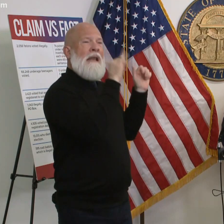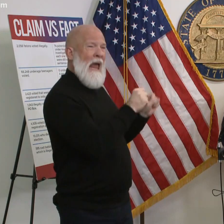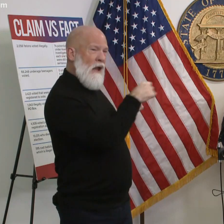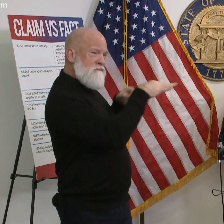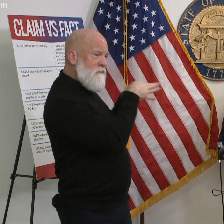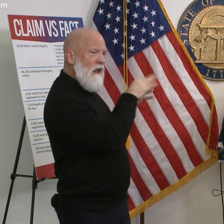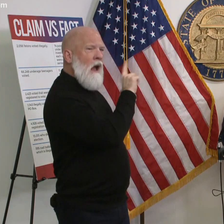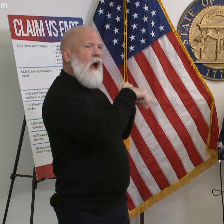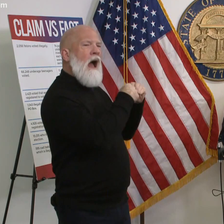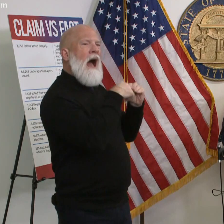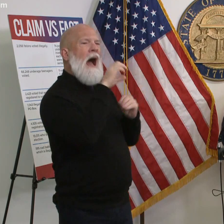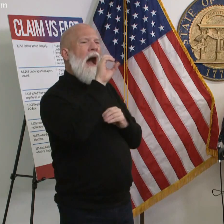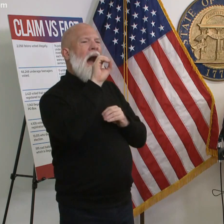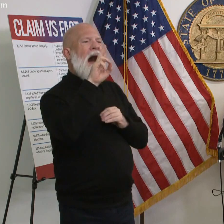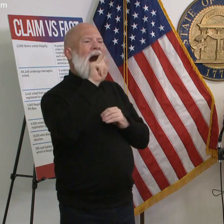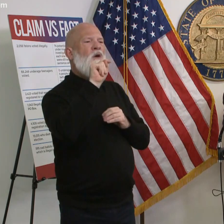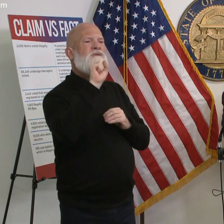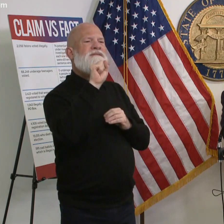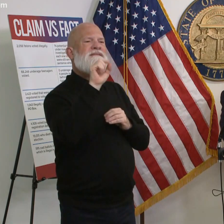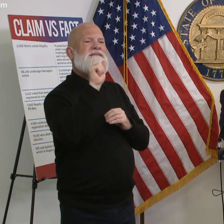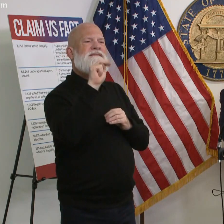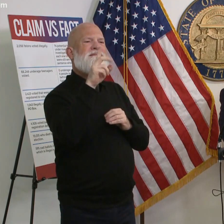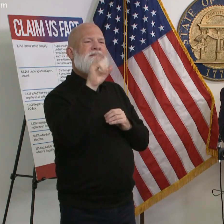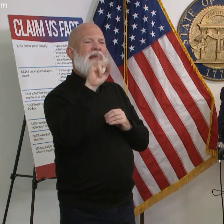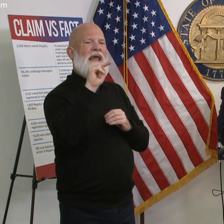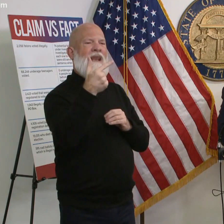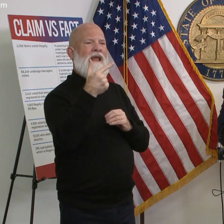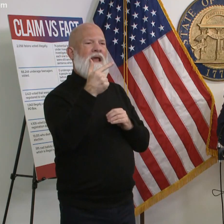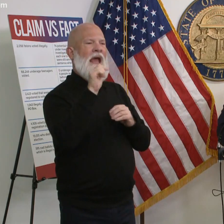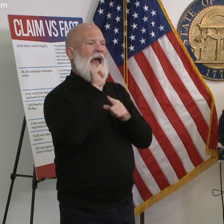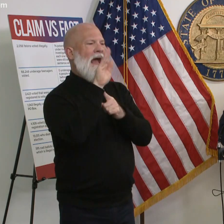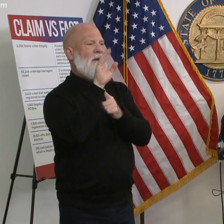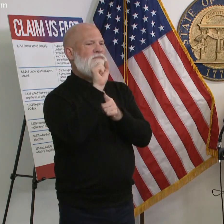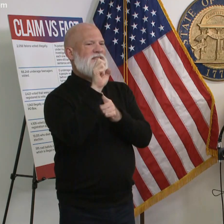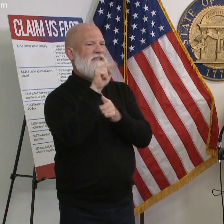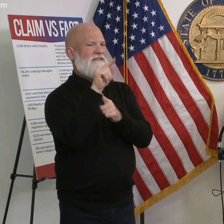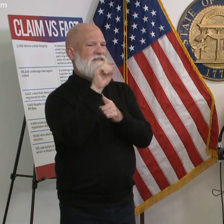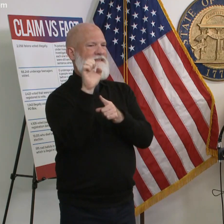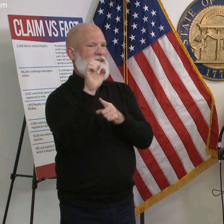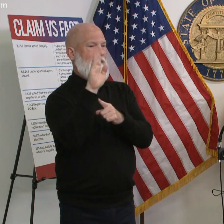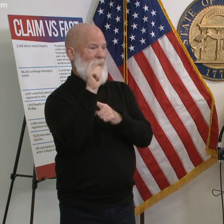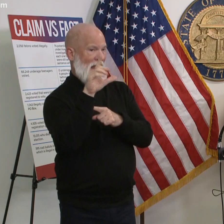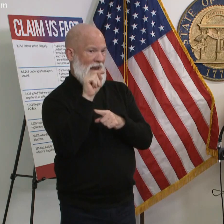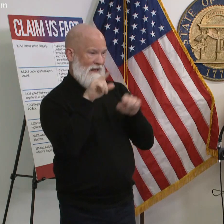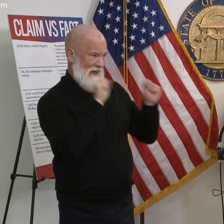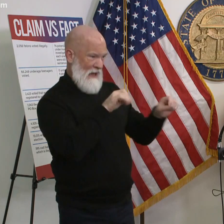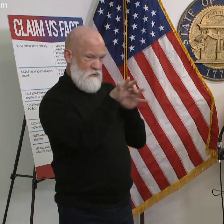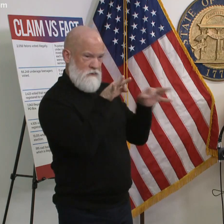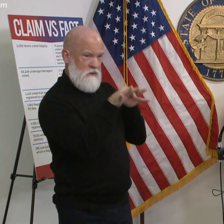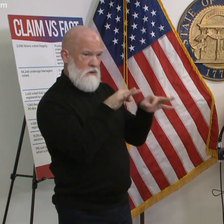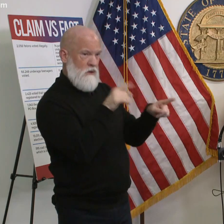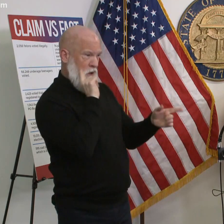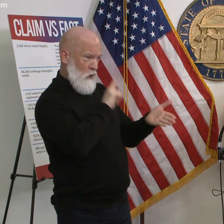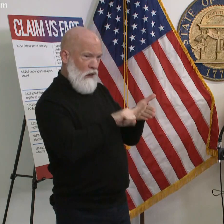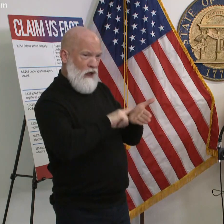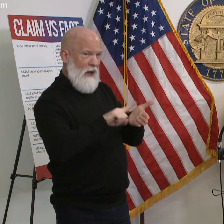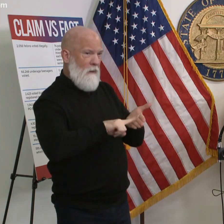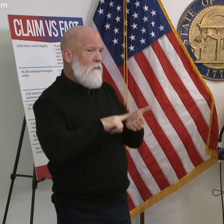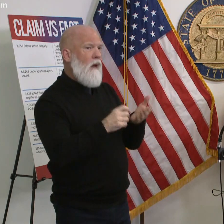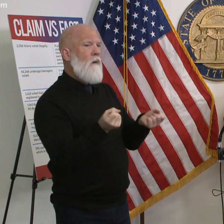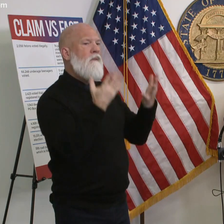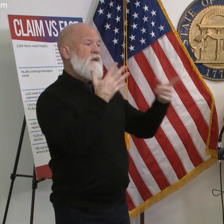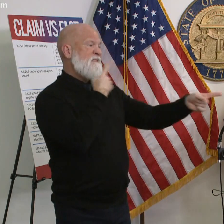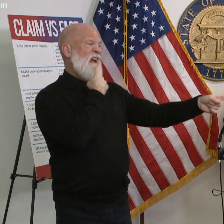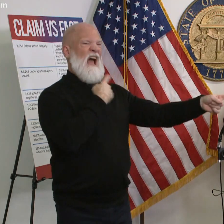i can actually but while i'm looking that up i'll take another question okay the other question was um